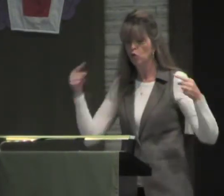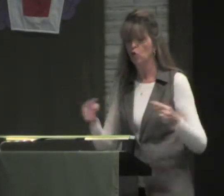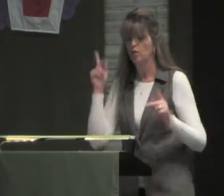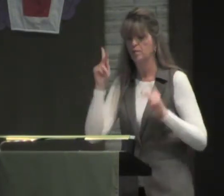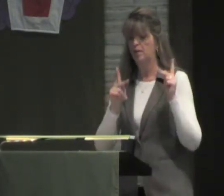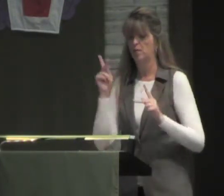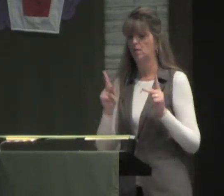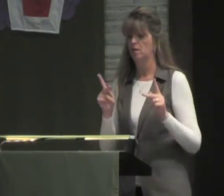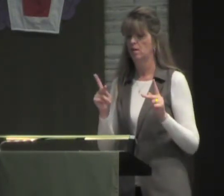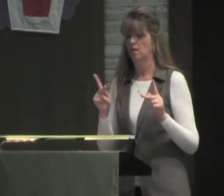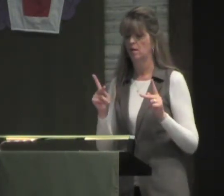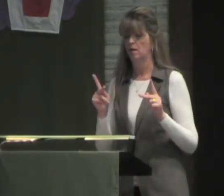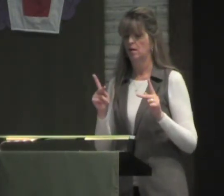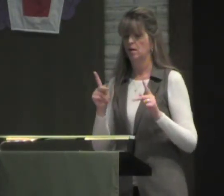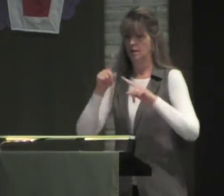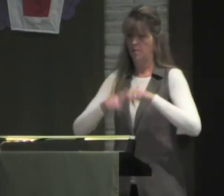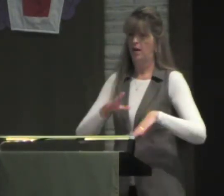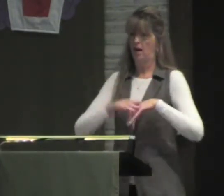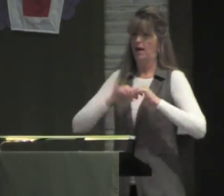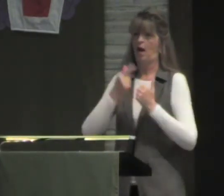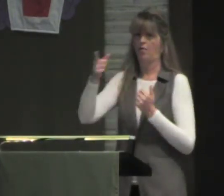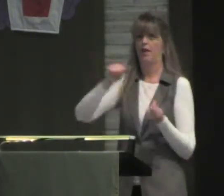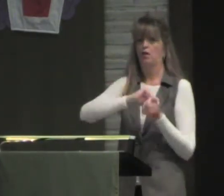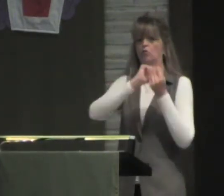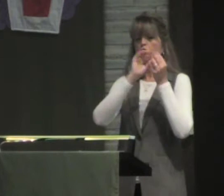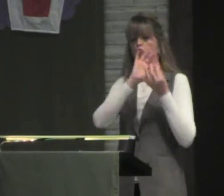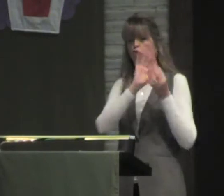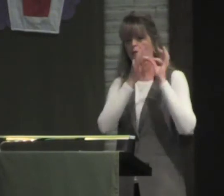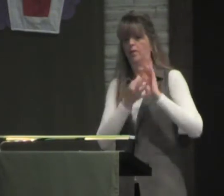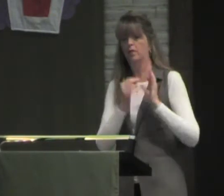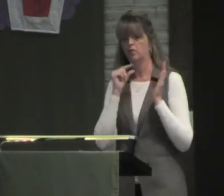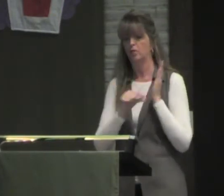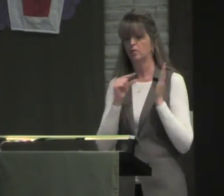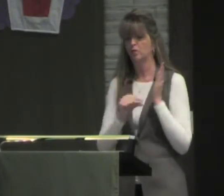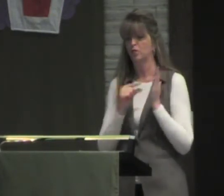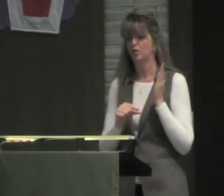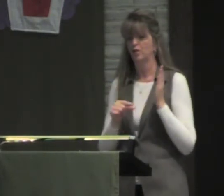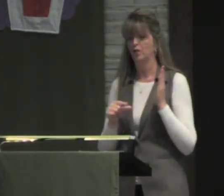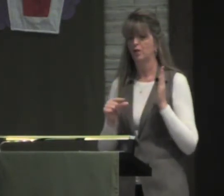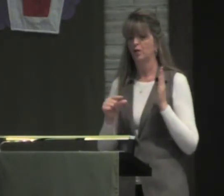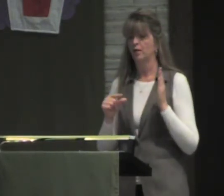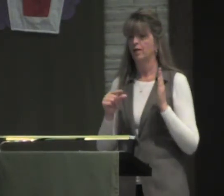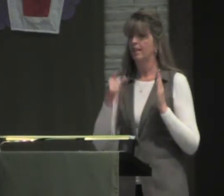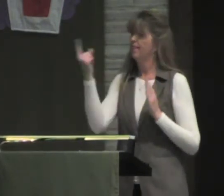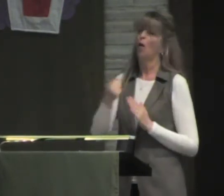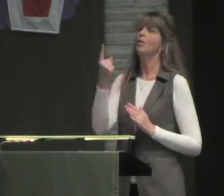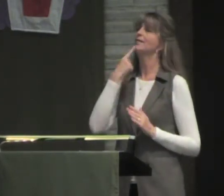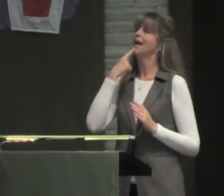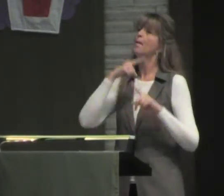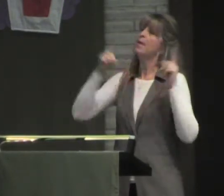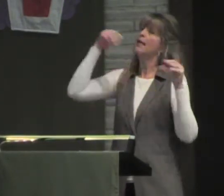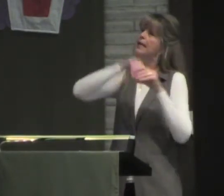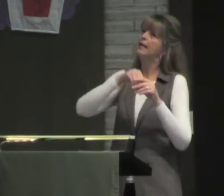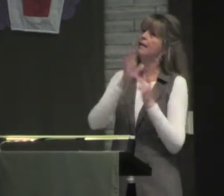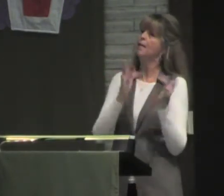Christians we are going to continue to hurt a lot of people until we come to terms with how to interpret scripture.